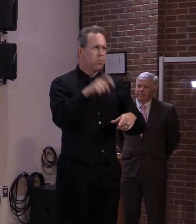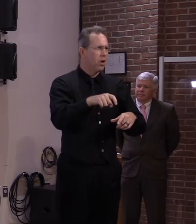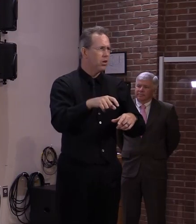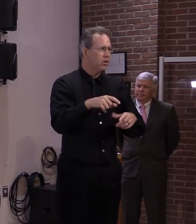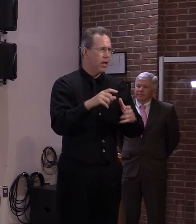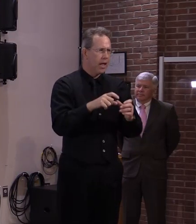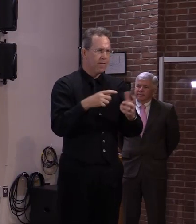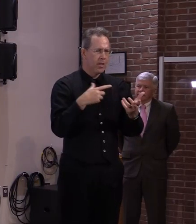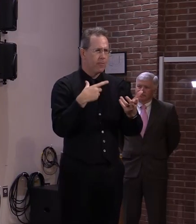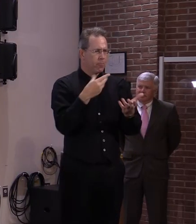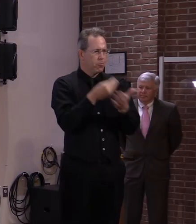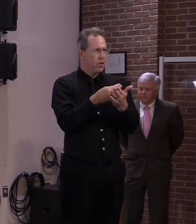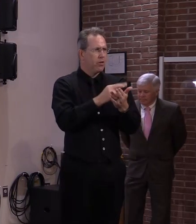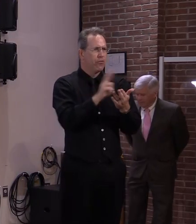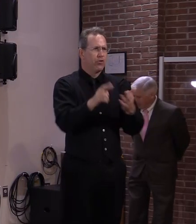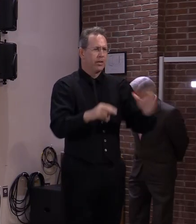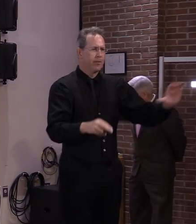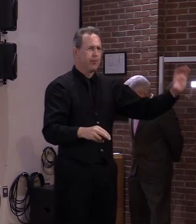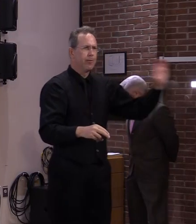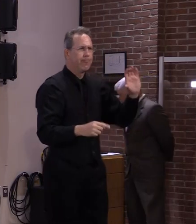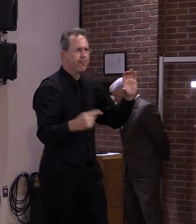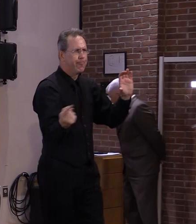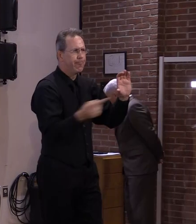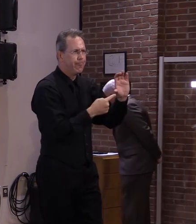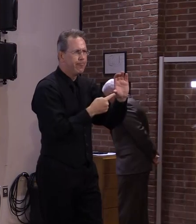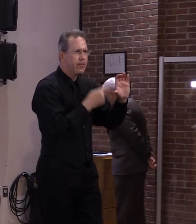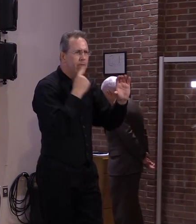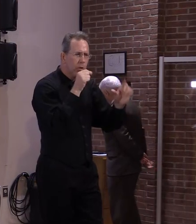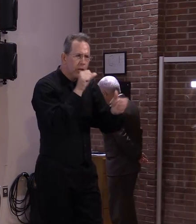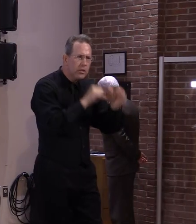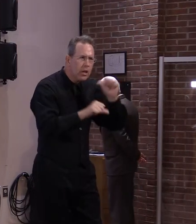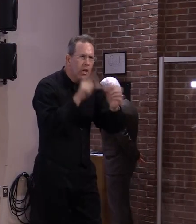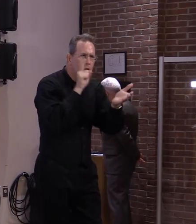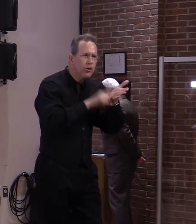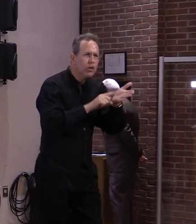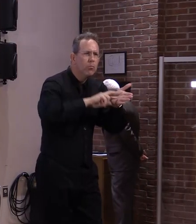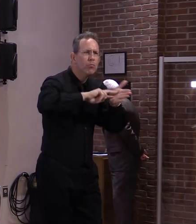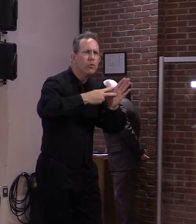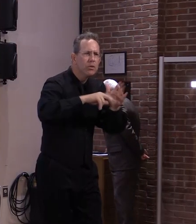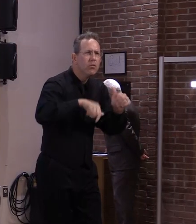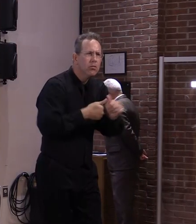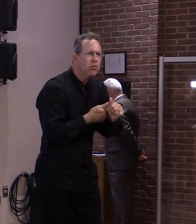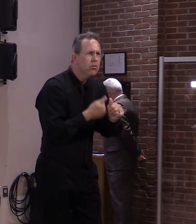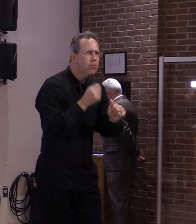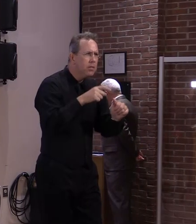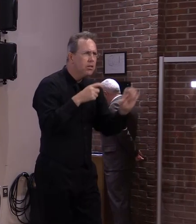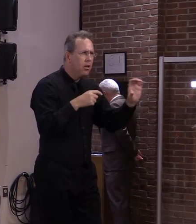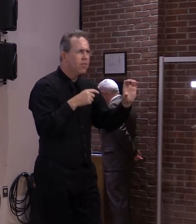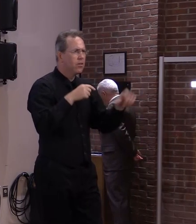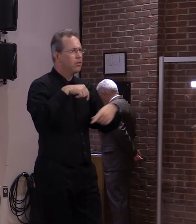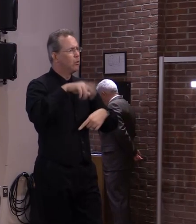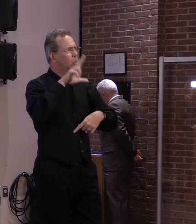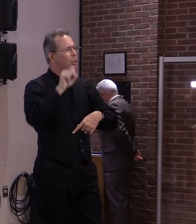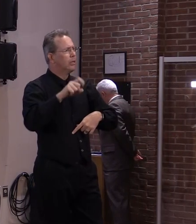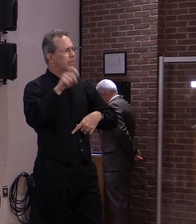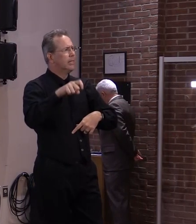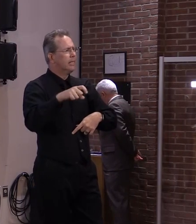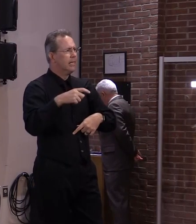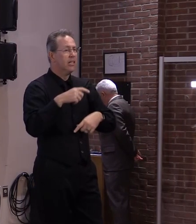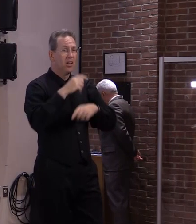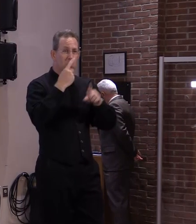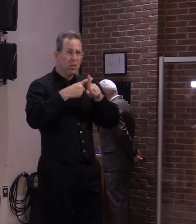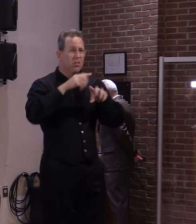in science i believe in this in this country and probably in the world uh to to better prepare ourselves